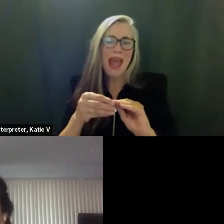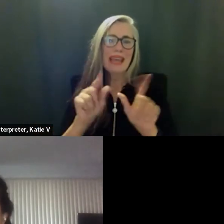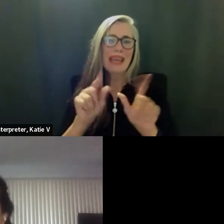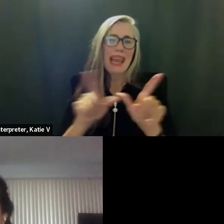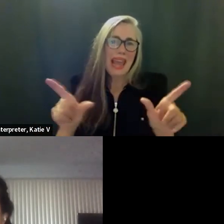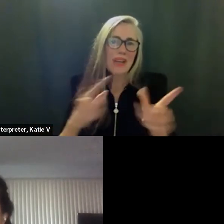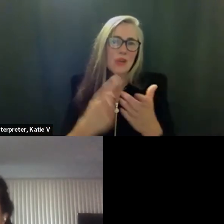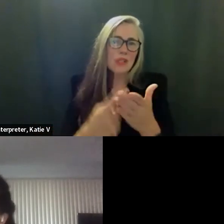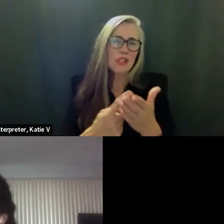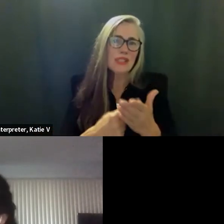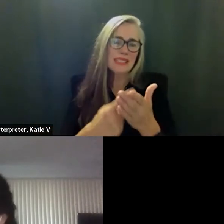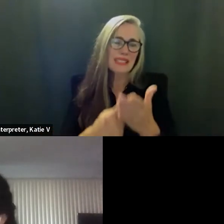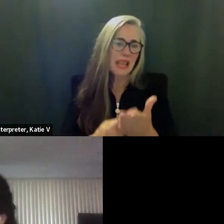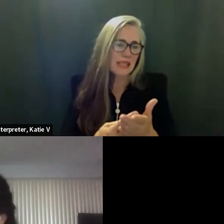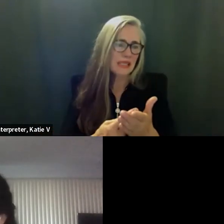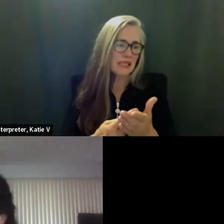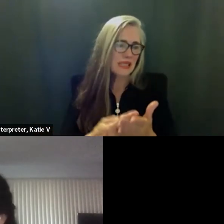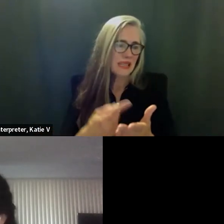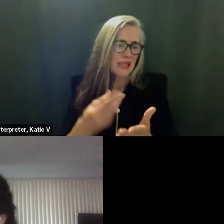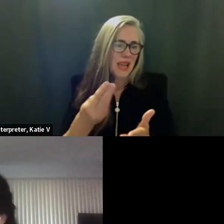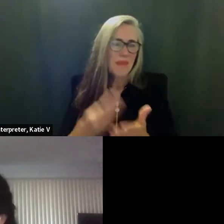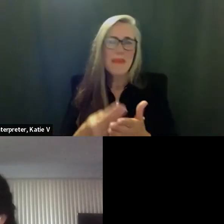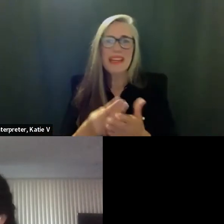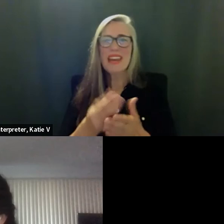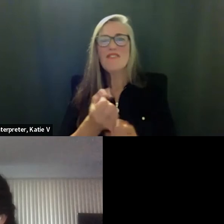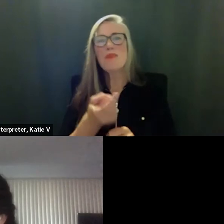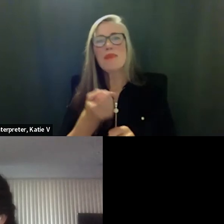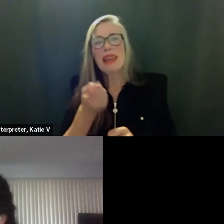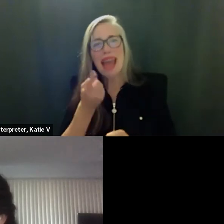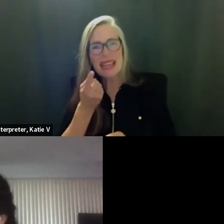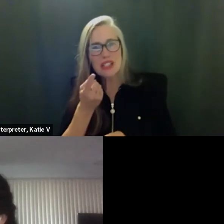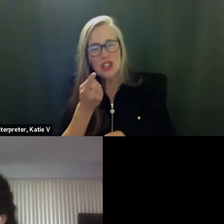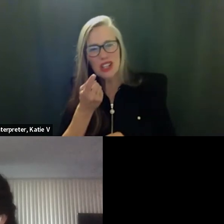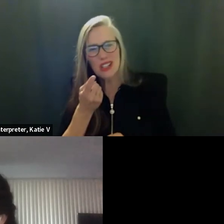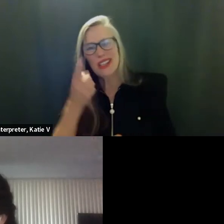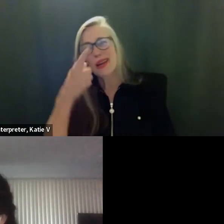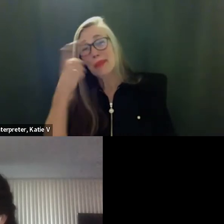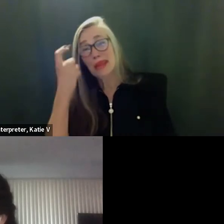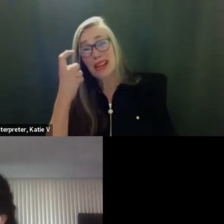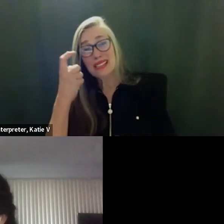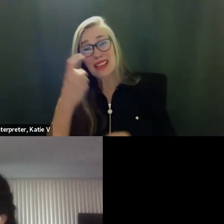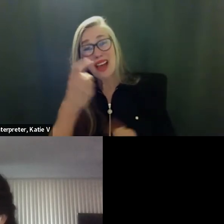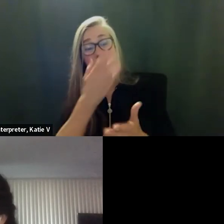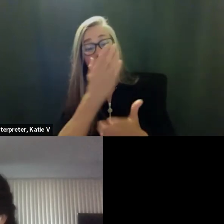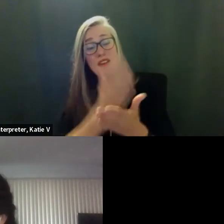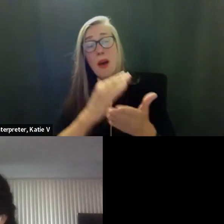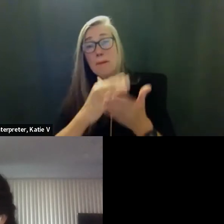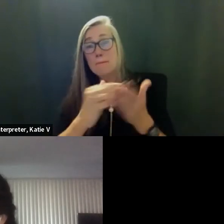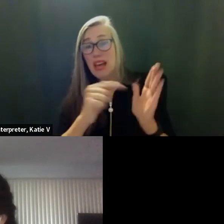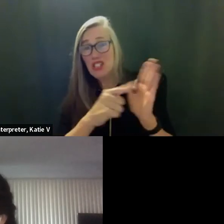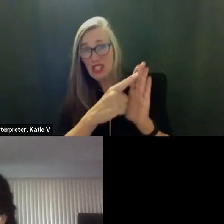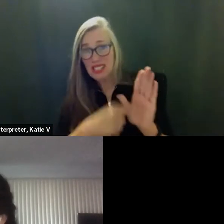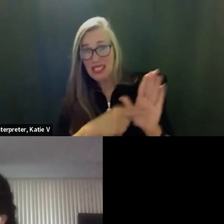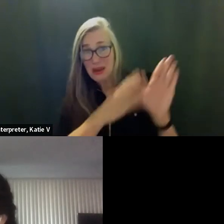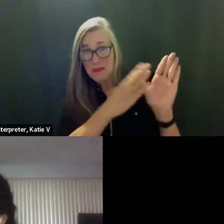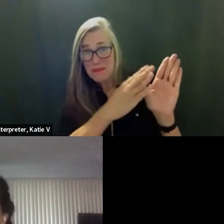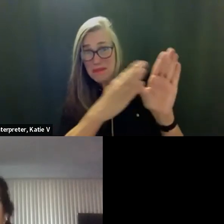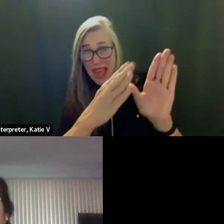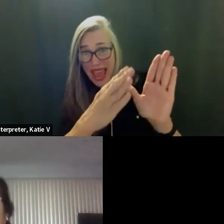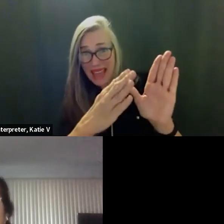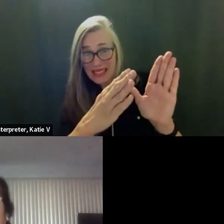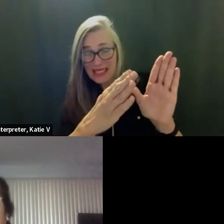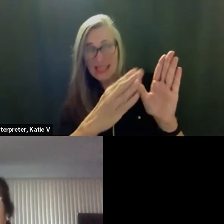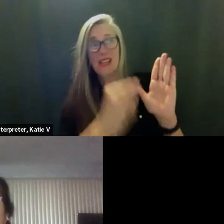from last year expenditures and our budget compared to expenditures uh and then we had to um update our